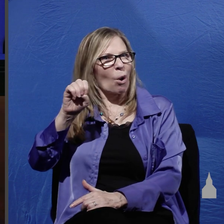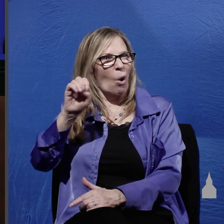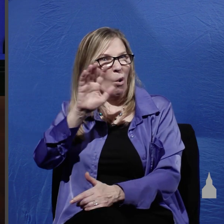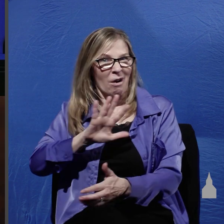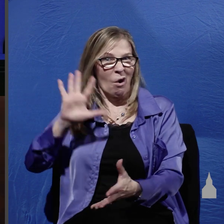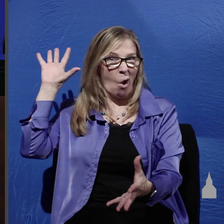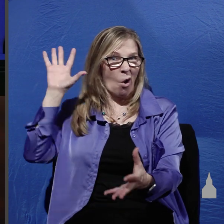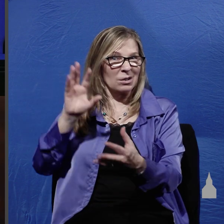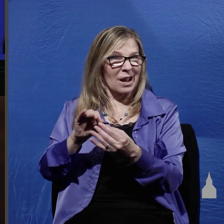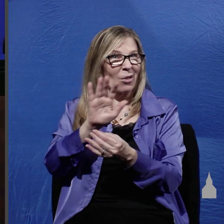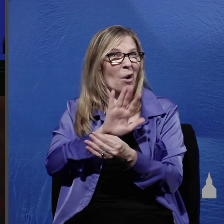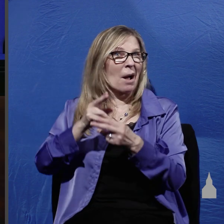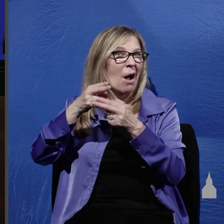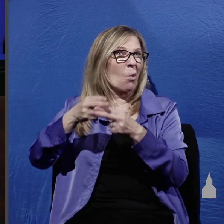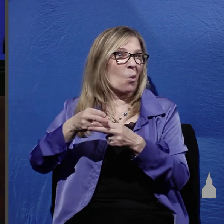and bound it with linen wrappings with